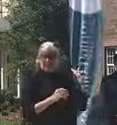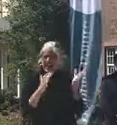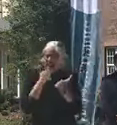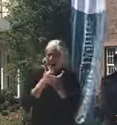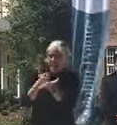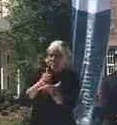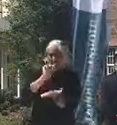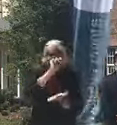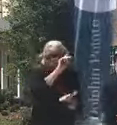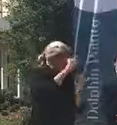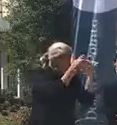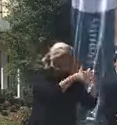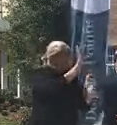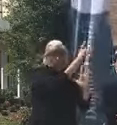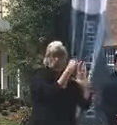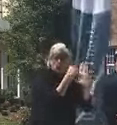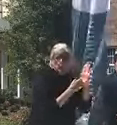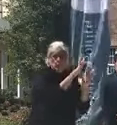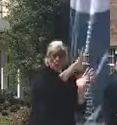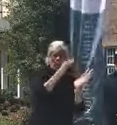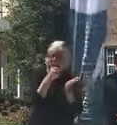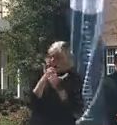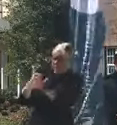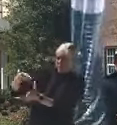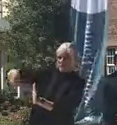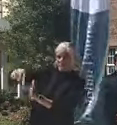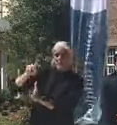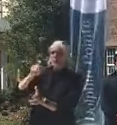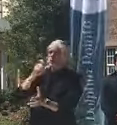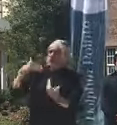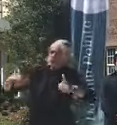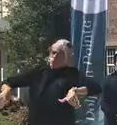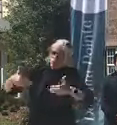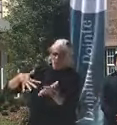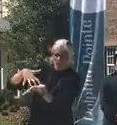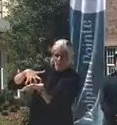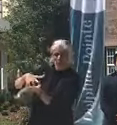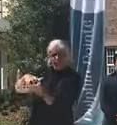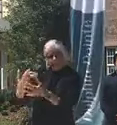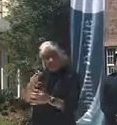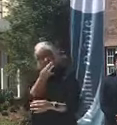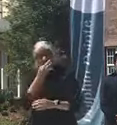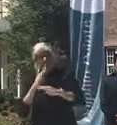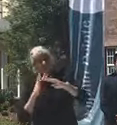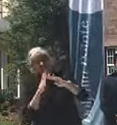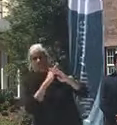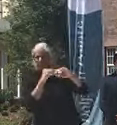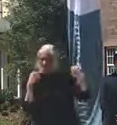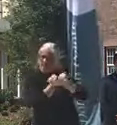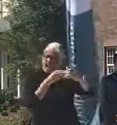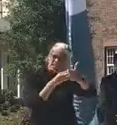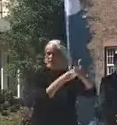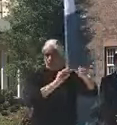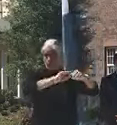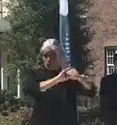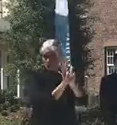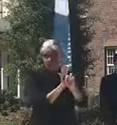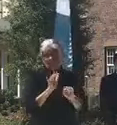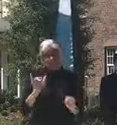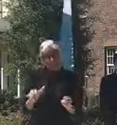vulnerable populations from COVID-19. So this is an important transfer protocol